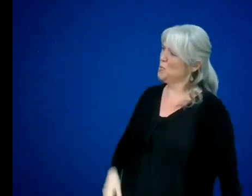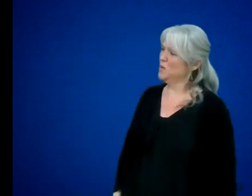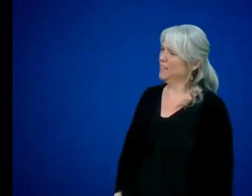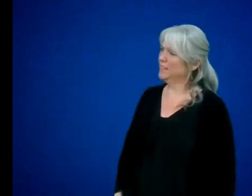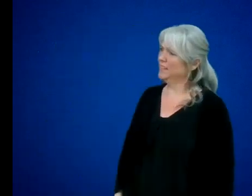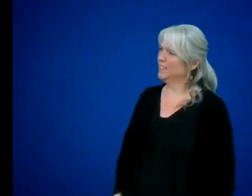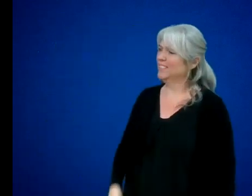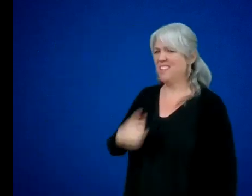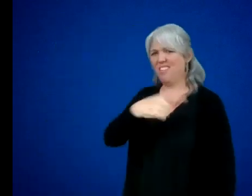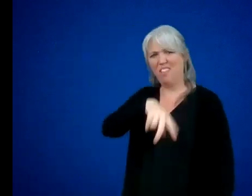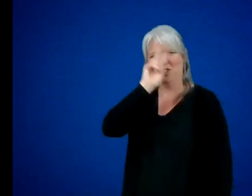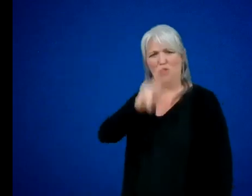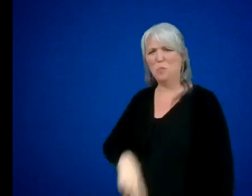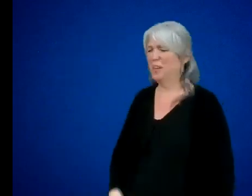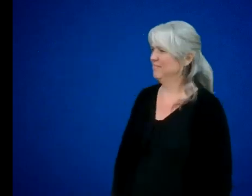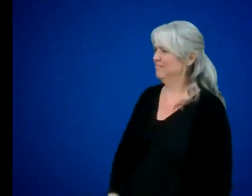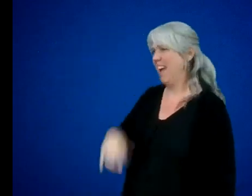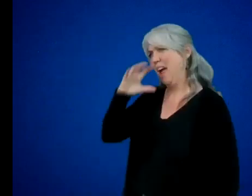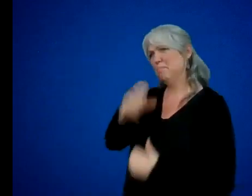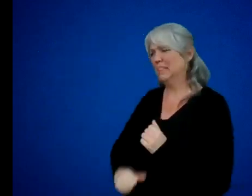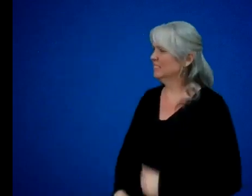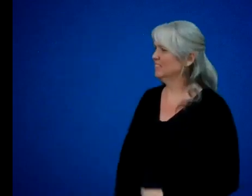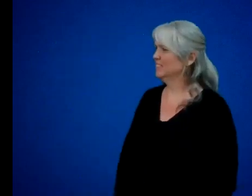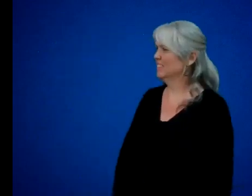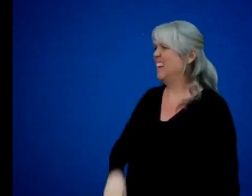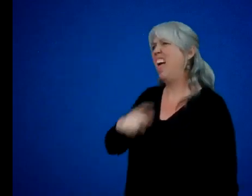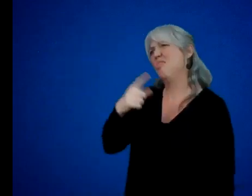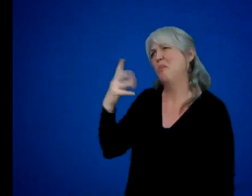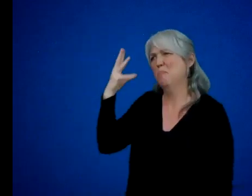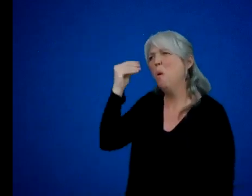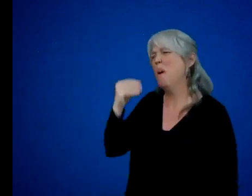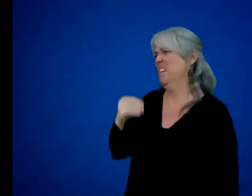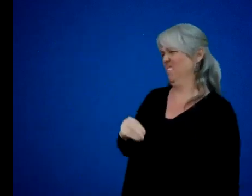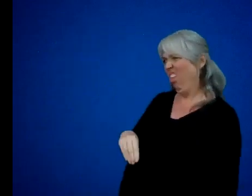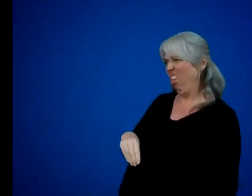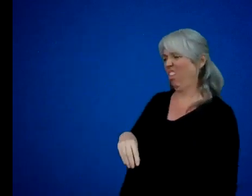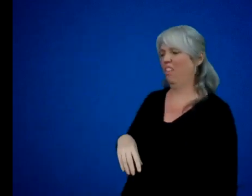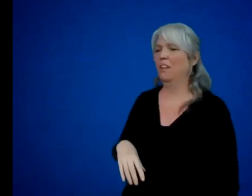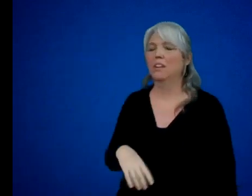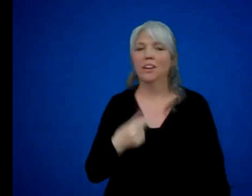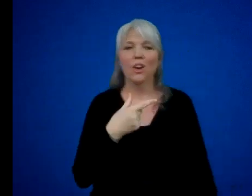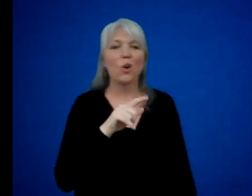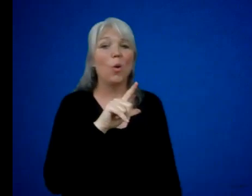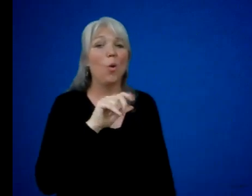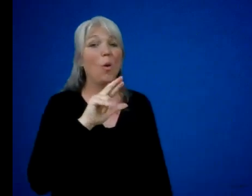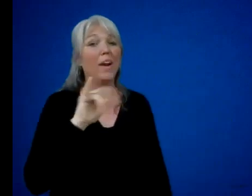They're stupid and mean and they're boys. Gloria would shake her head and sigh.